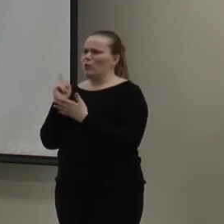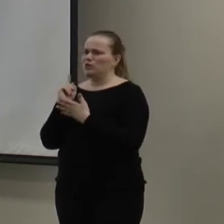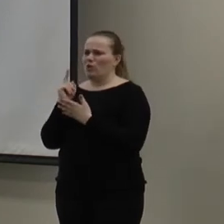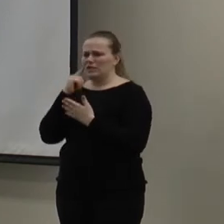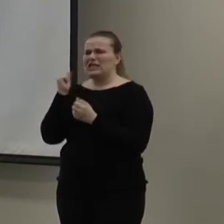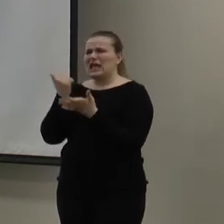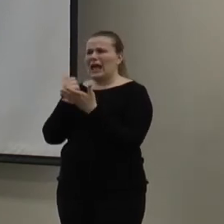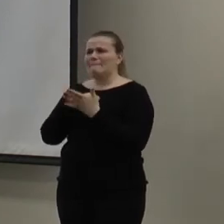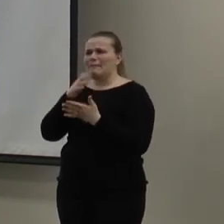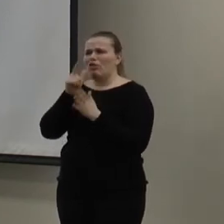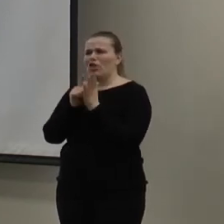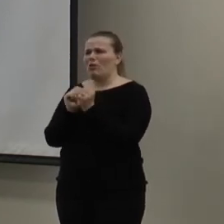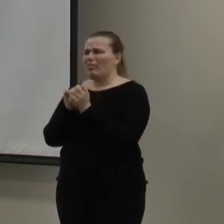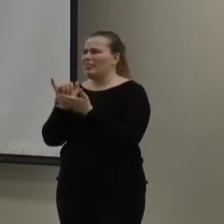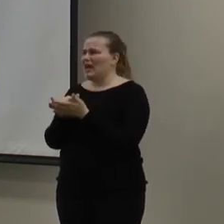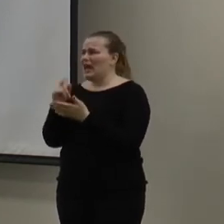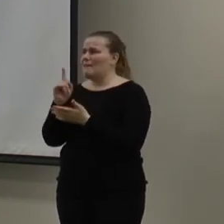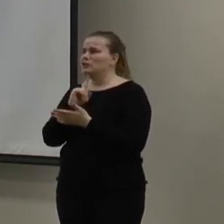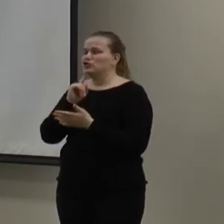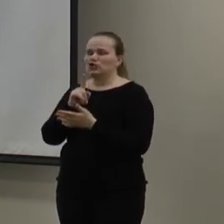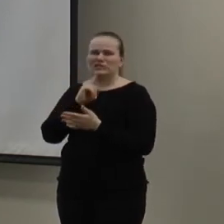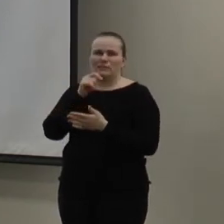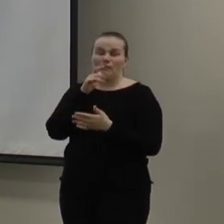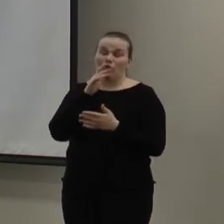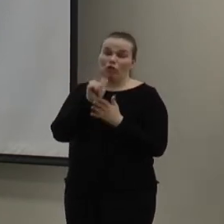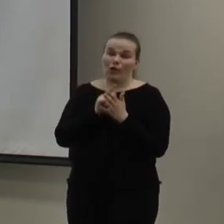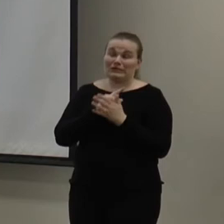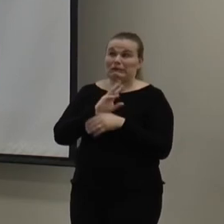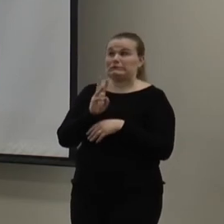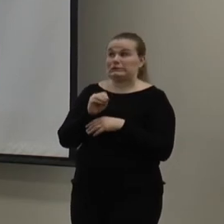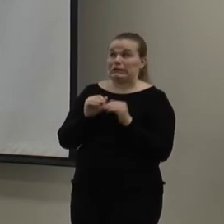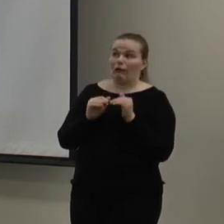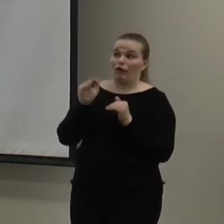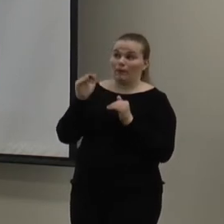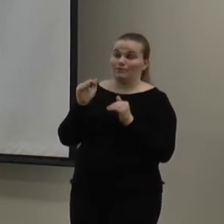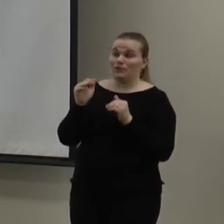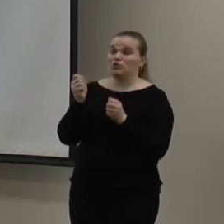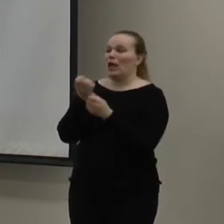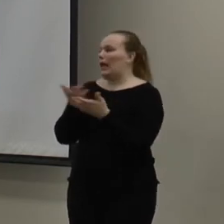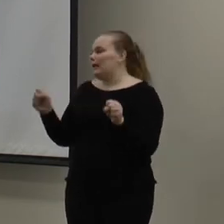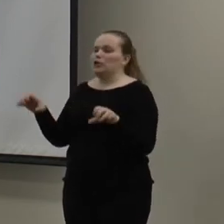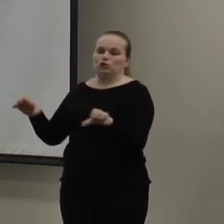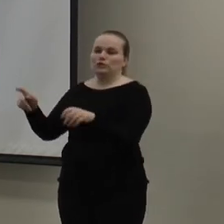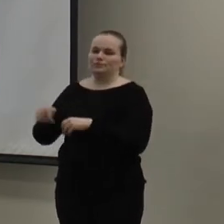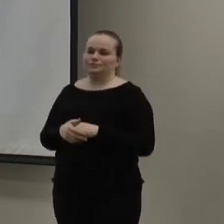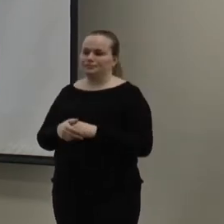yeah, I helped my mother-in-law with that. And I'm sure his mother-in-law was at least 60, if not older, so like anyone could do that.